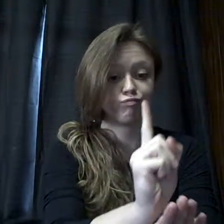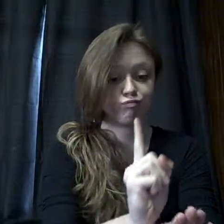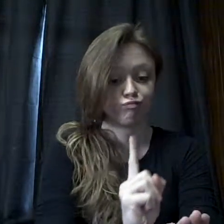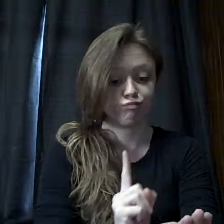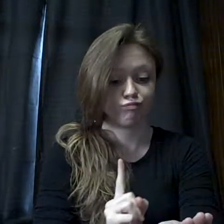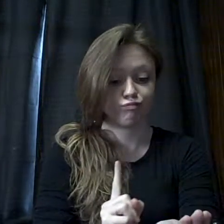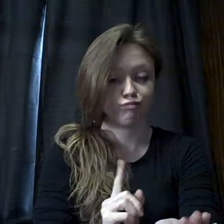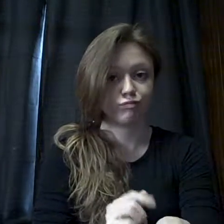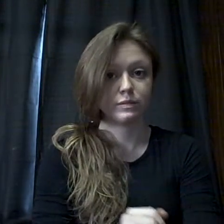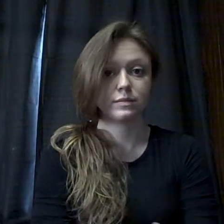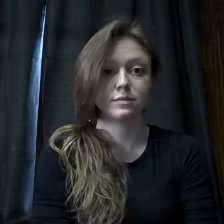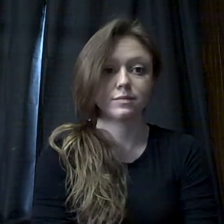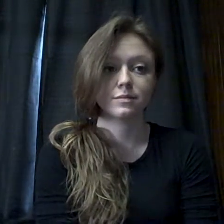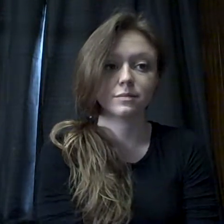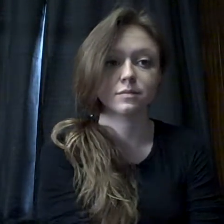I'm going to a new life! I'm going to life!